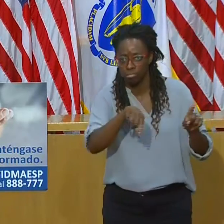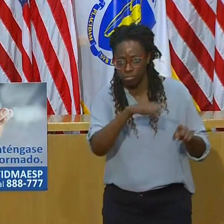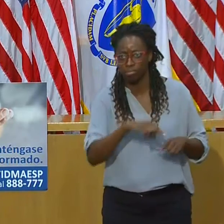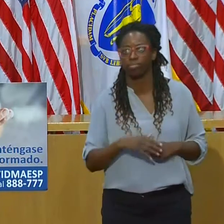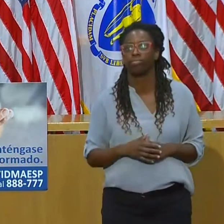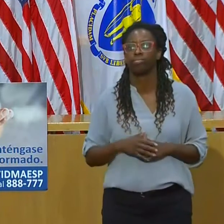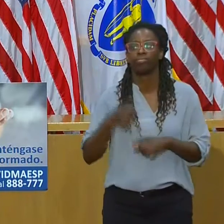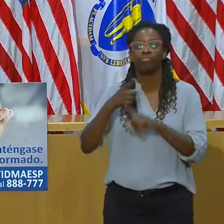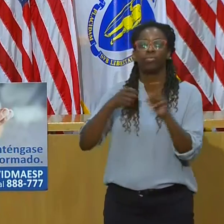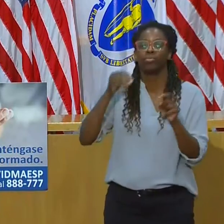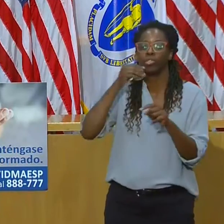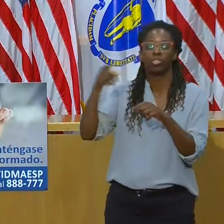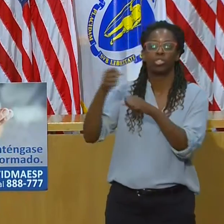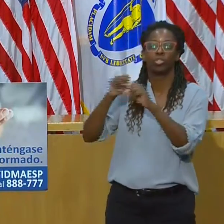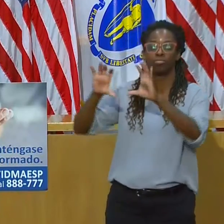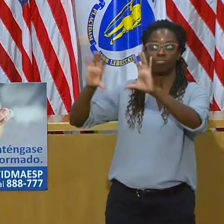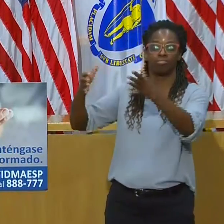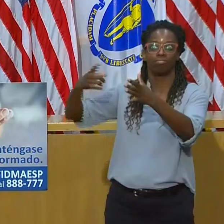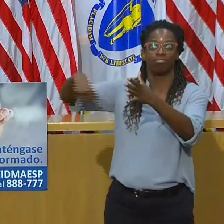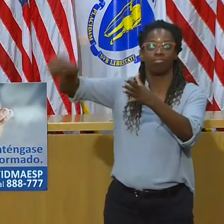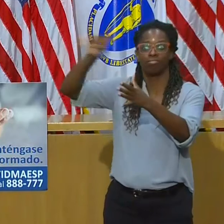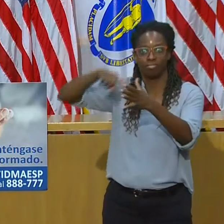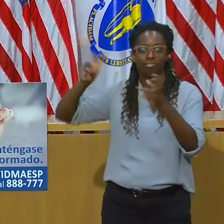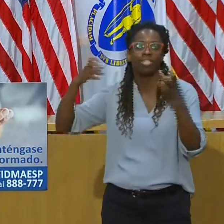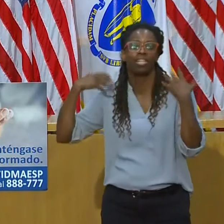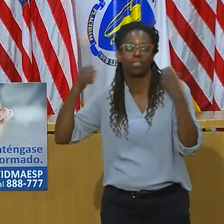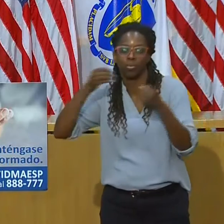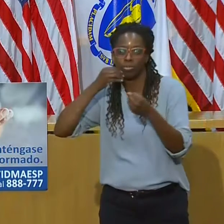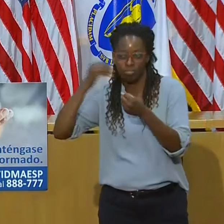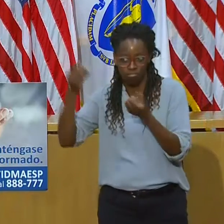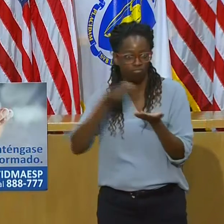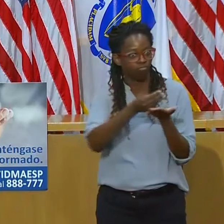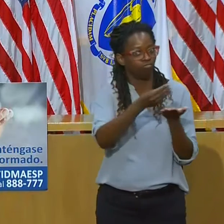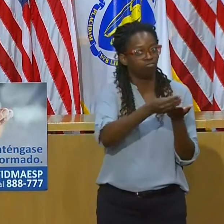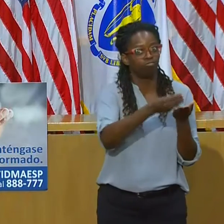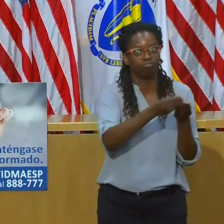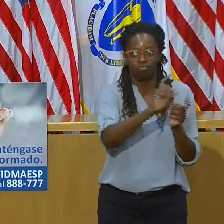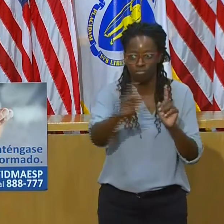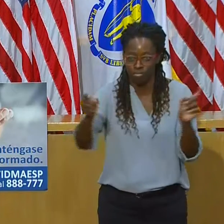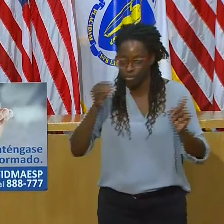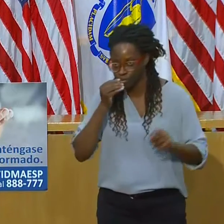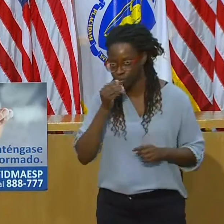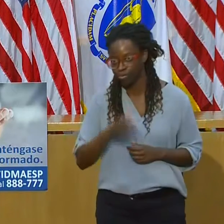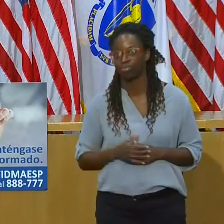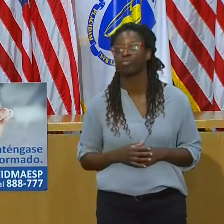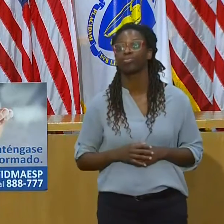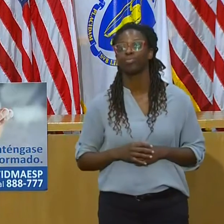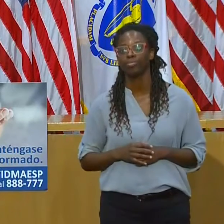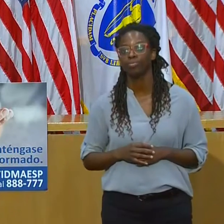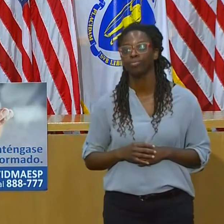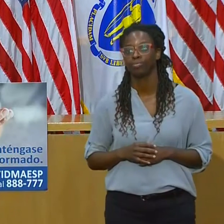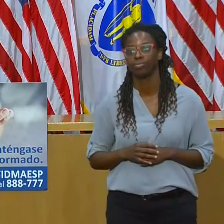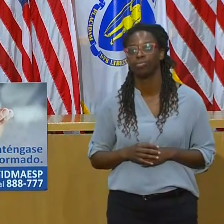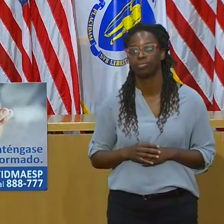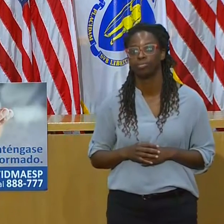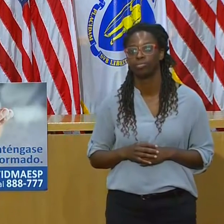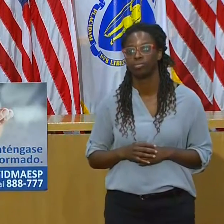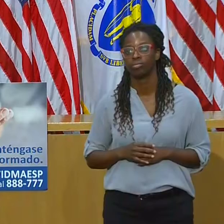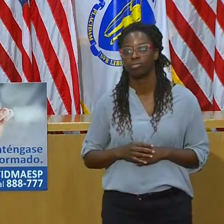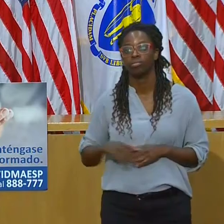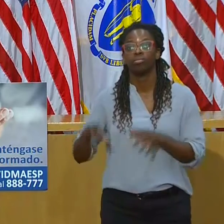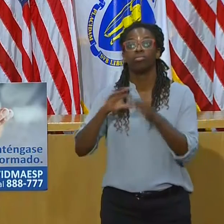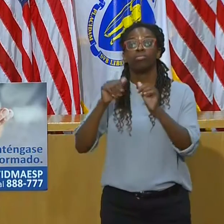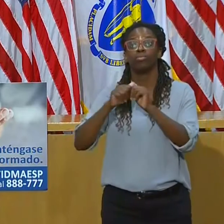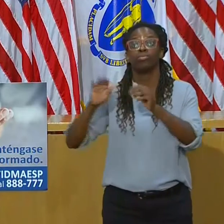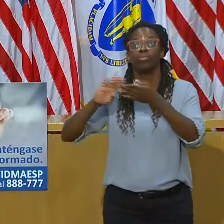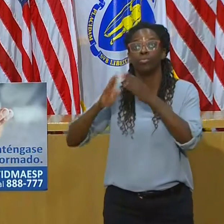a group of amazing people, our legislators and our community providers and members of our agency, really working